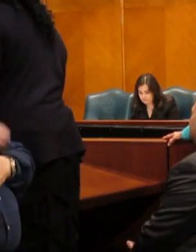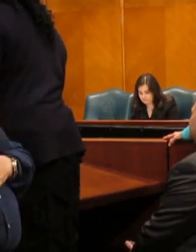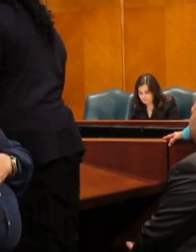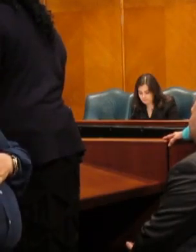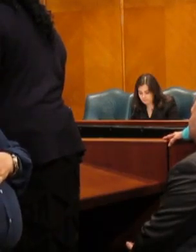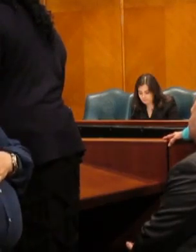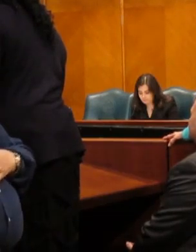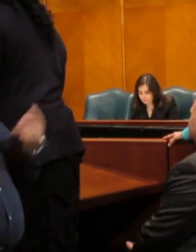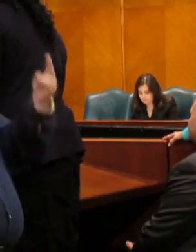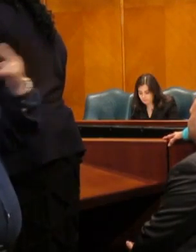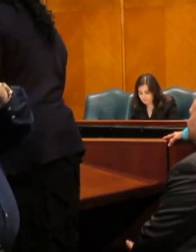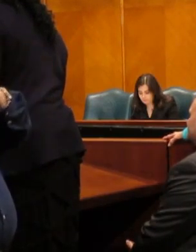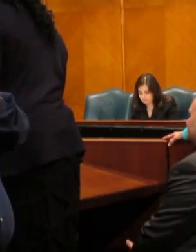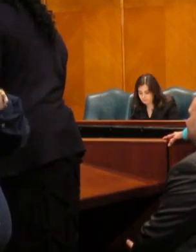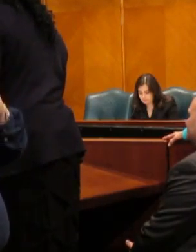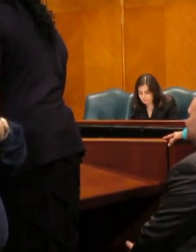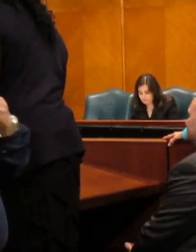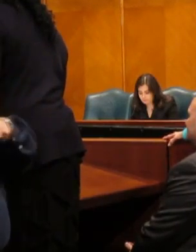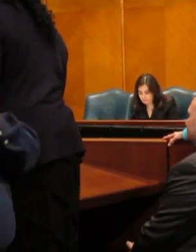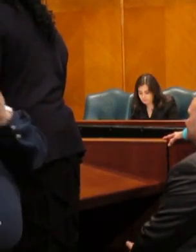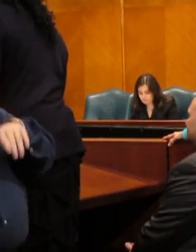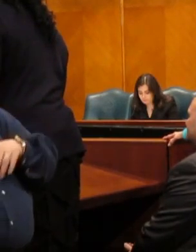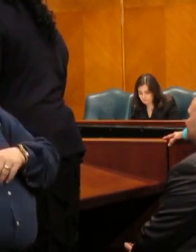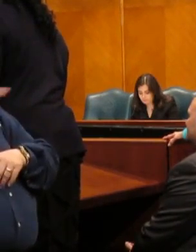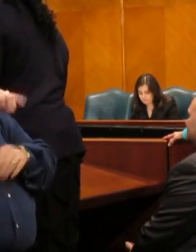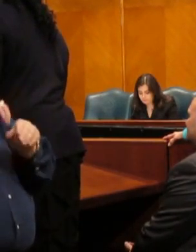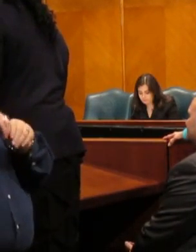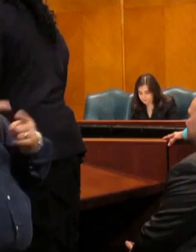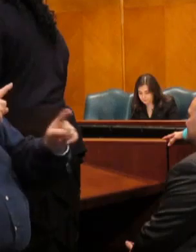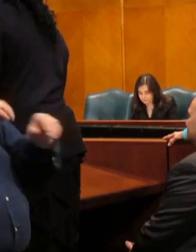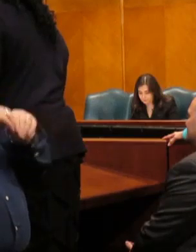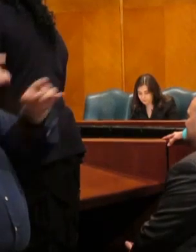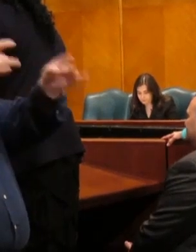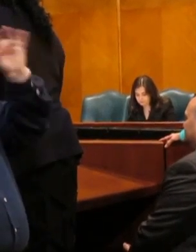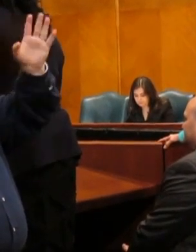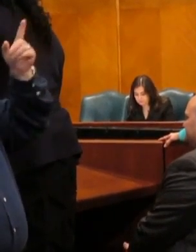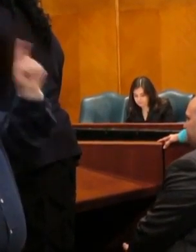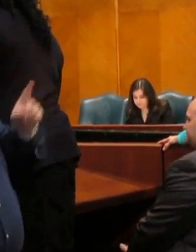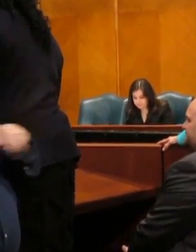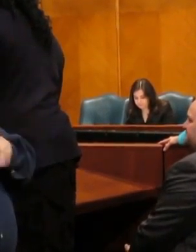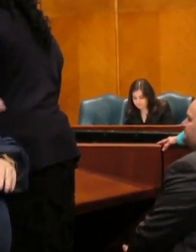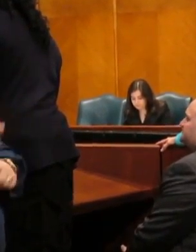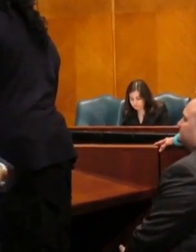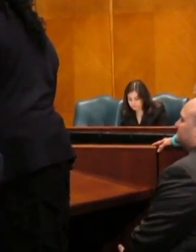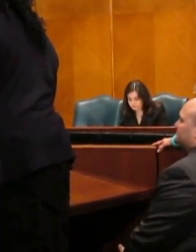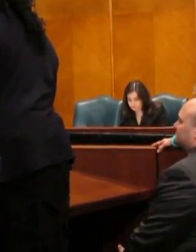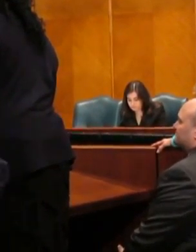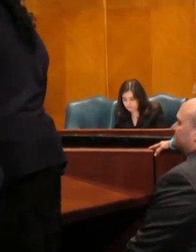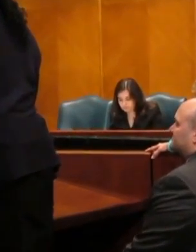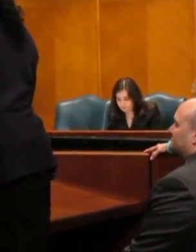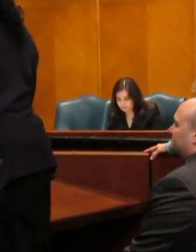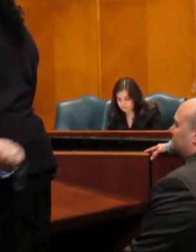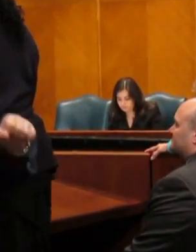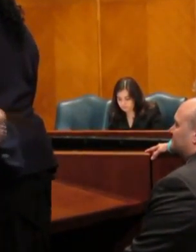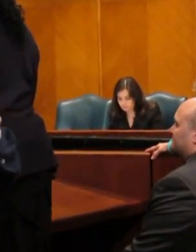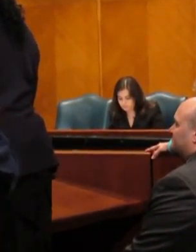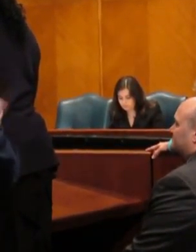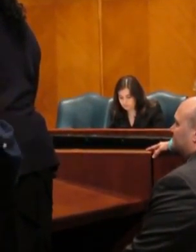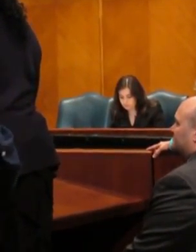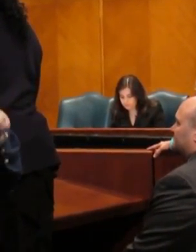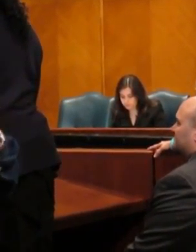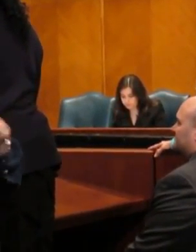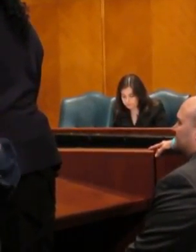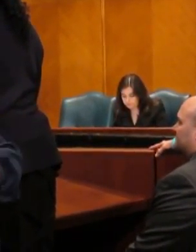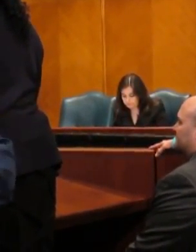humor provide comfort to those in the midst of devastation. He is a committed role model and seeks to help patients feel